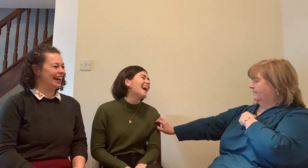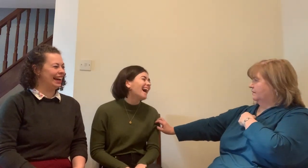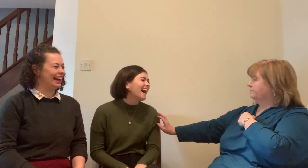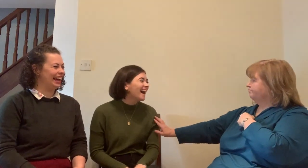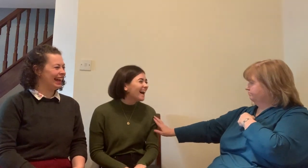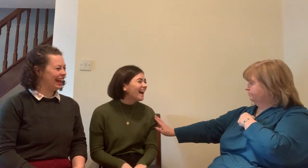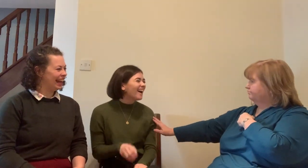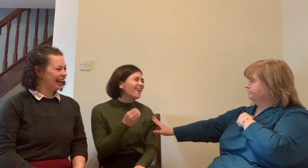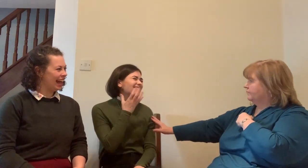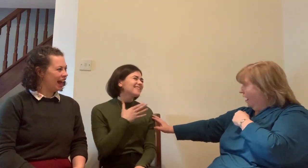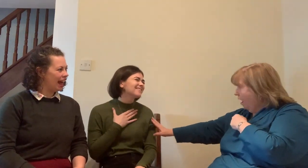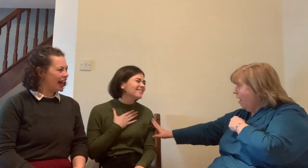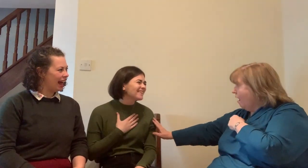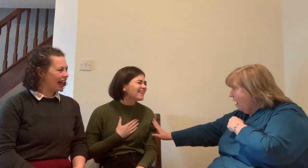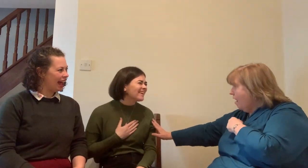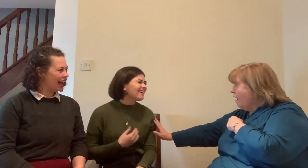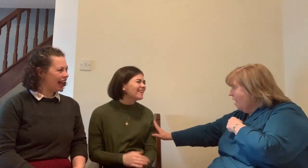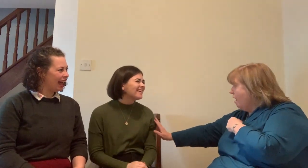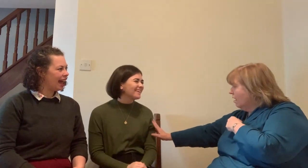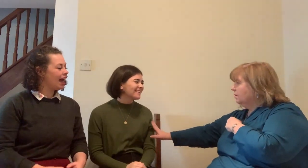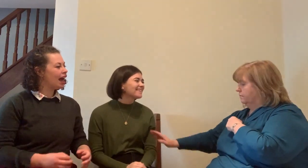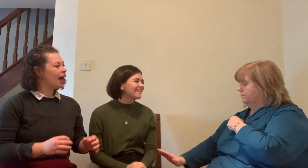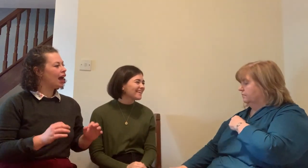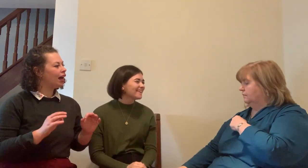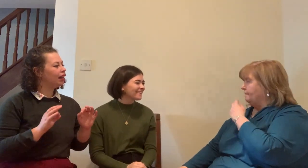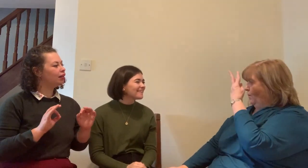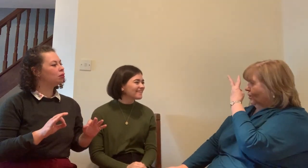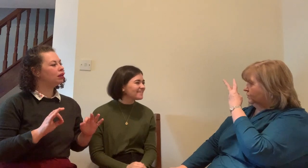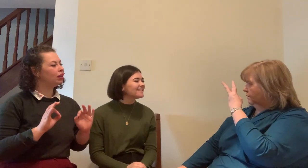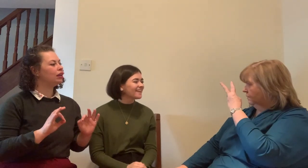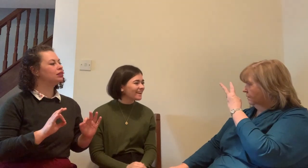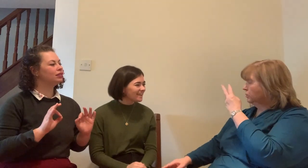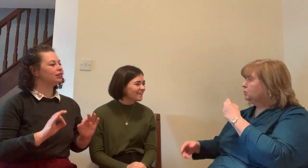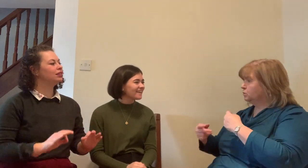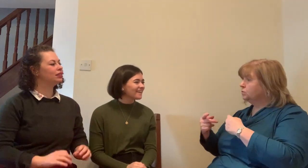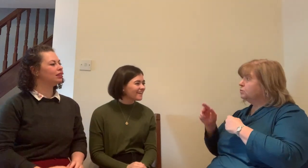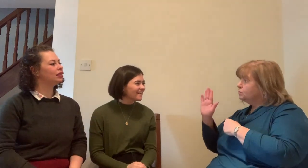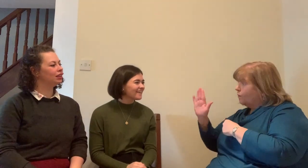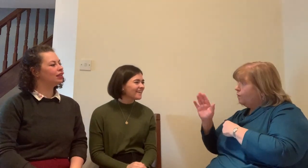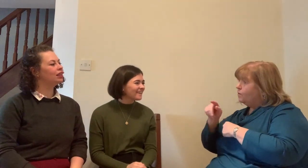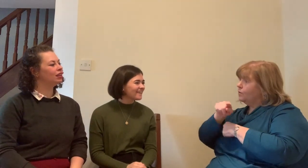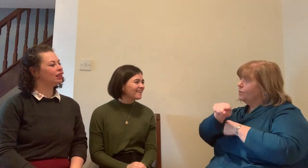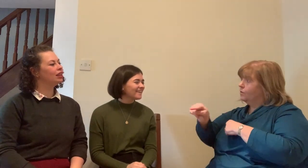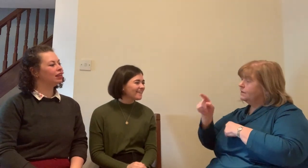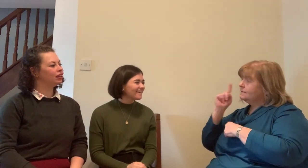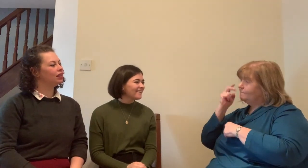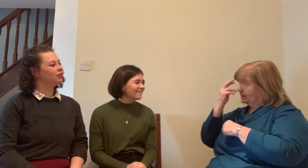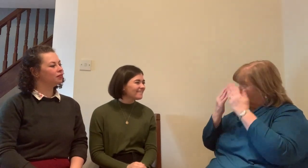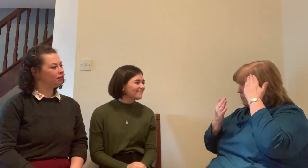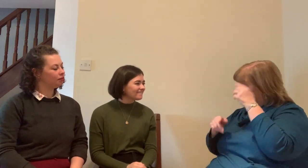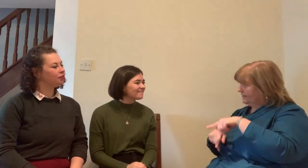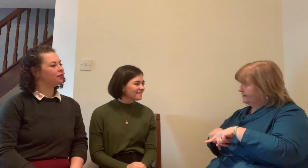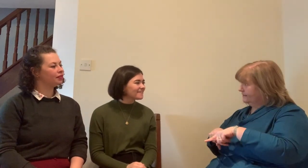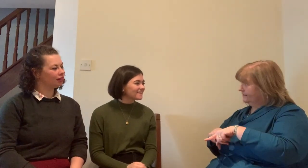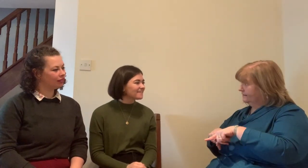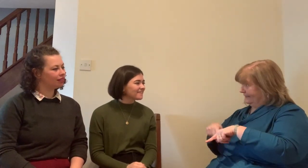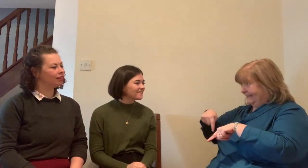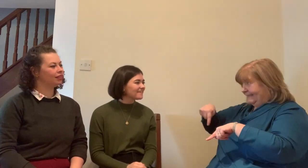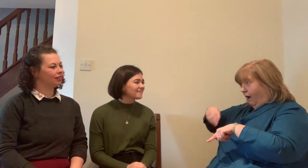in terms of any message that you get from this podcast you know there are some interpreters who feel look you know what I don't need a deaf interpreter thanks